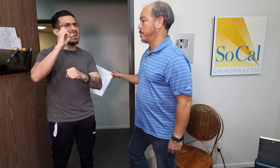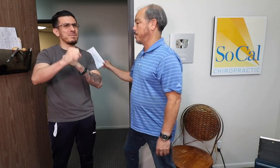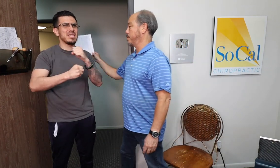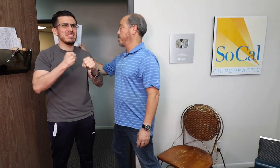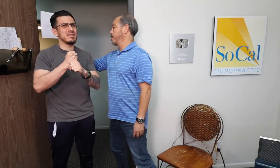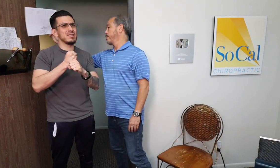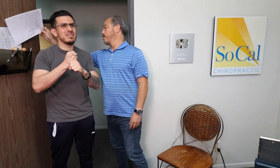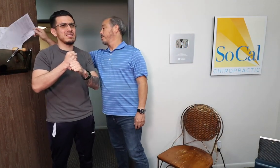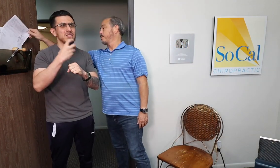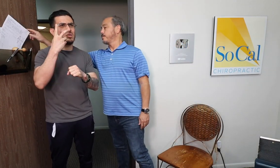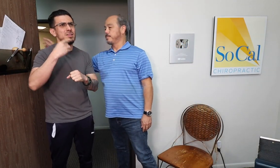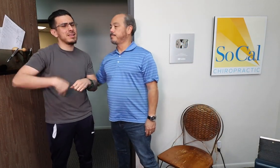Seven years.